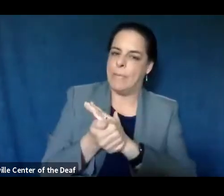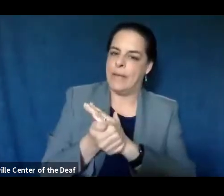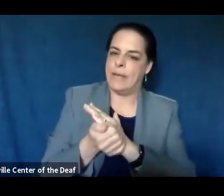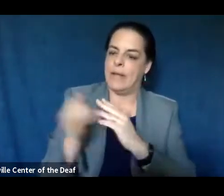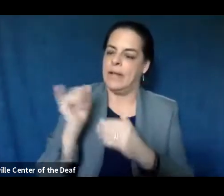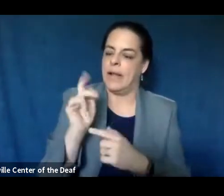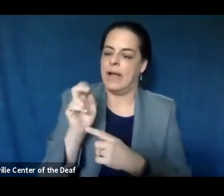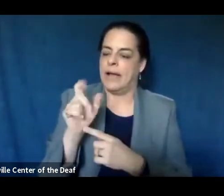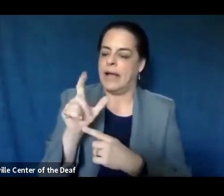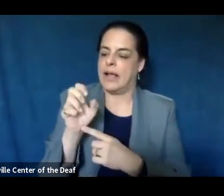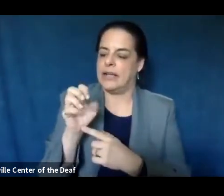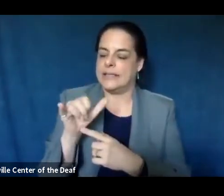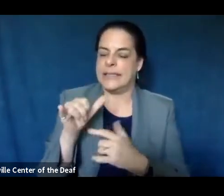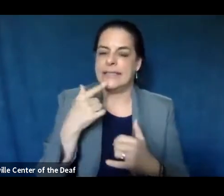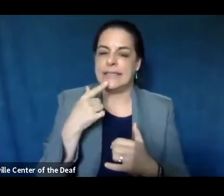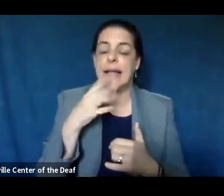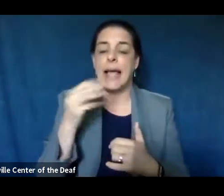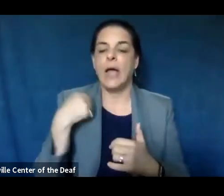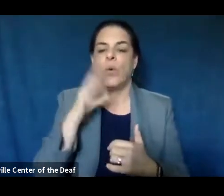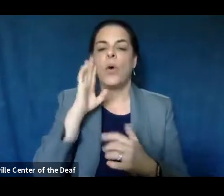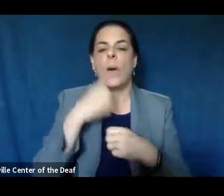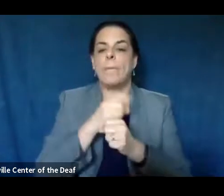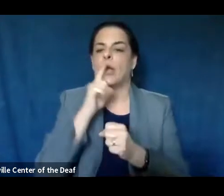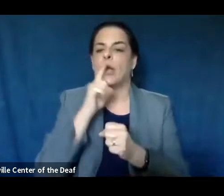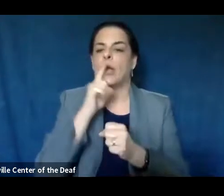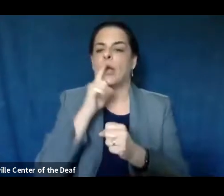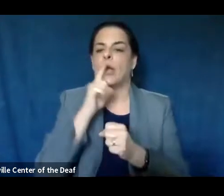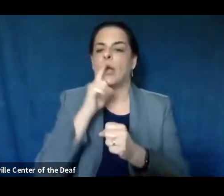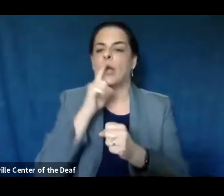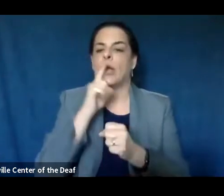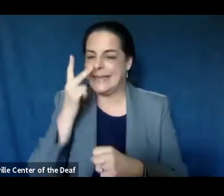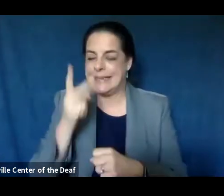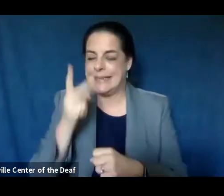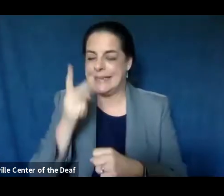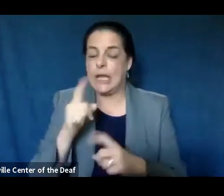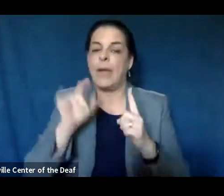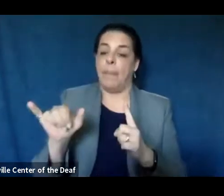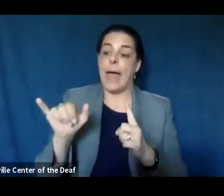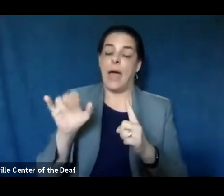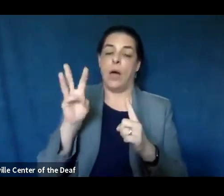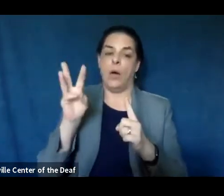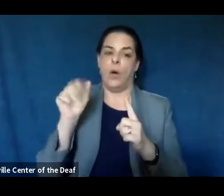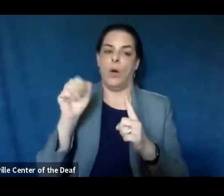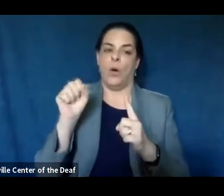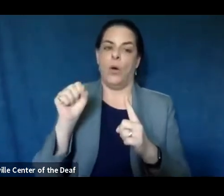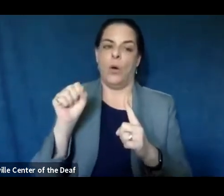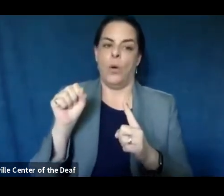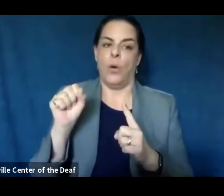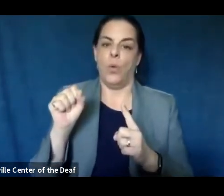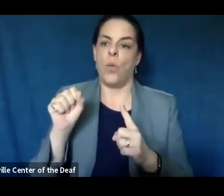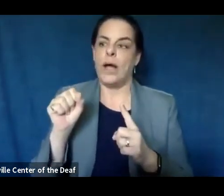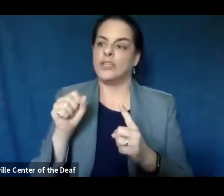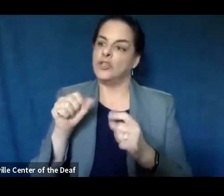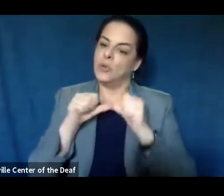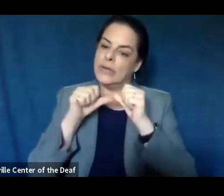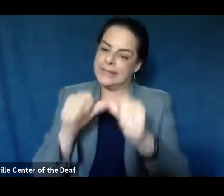Kelsey said. Um, and, uh, we'll make sure that you get it if you didn't see it, but that was meant to extend us through, um, this next phase.